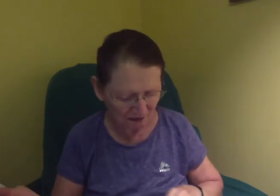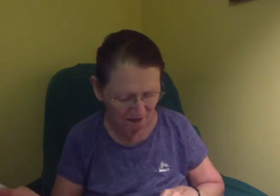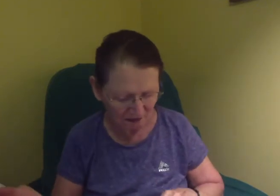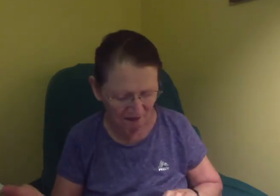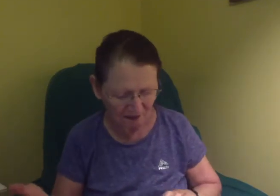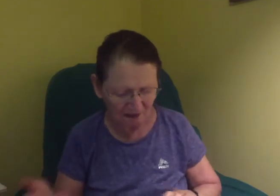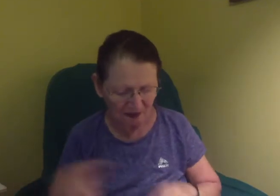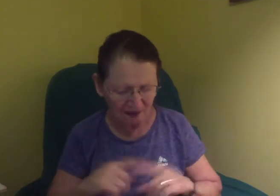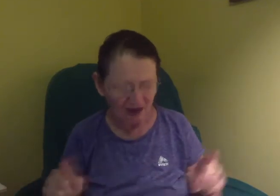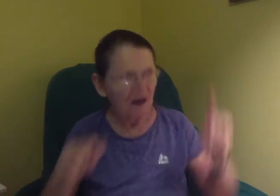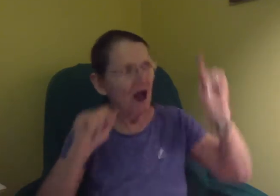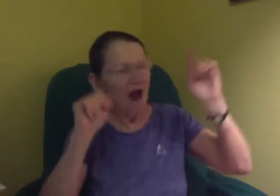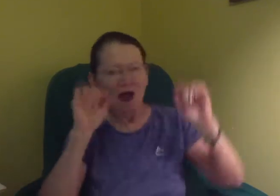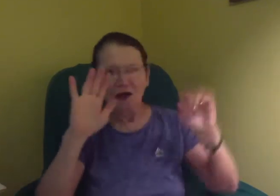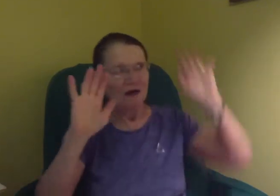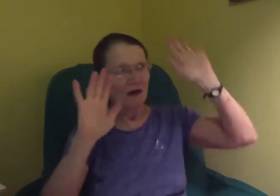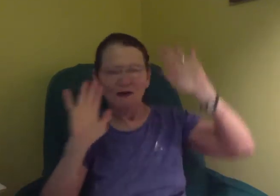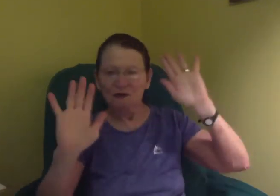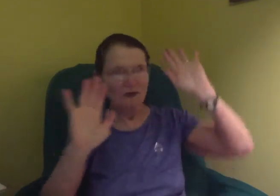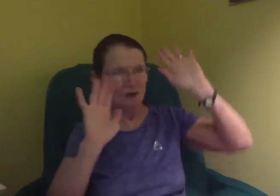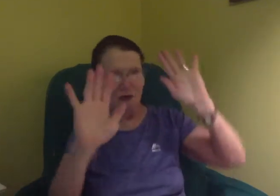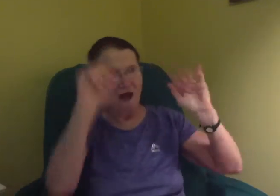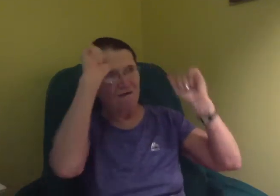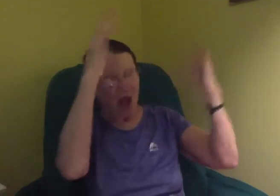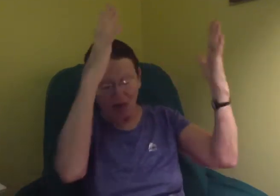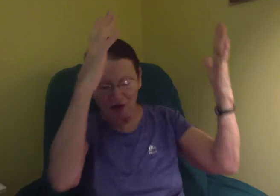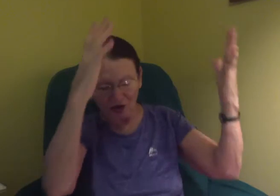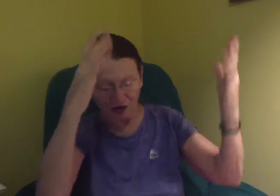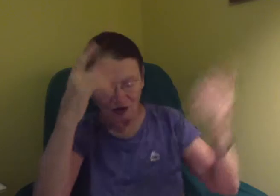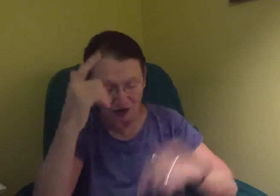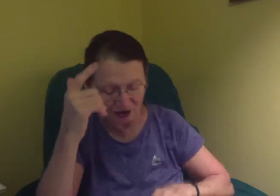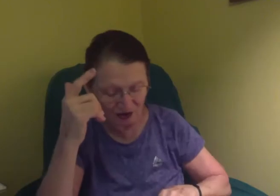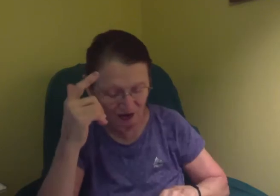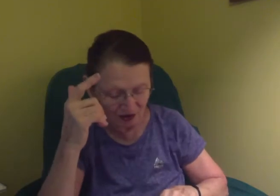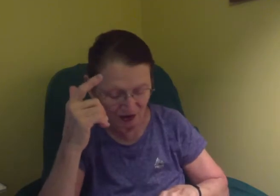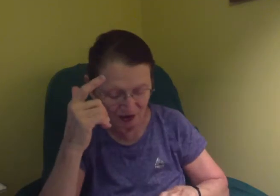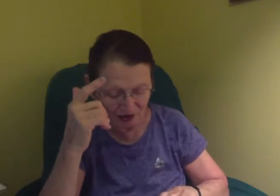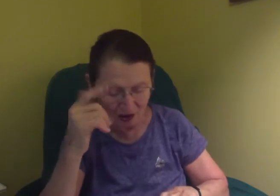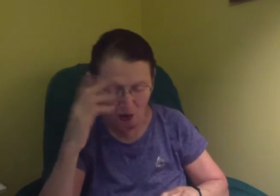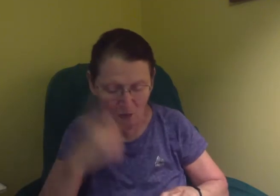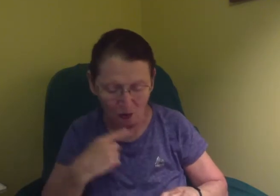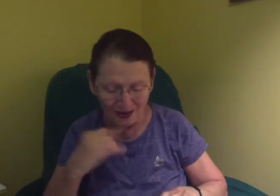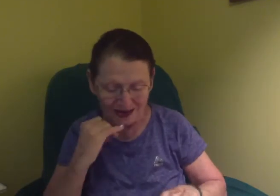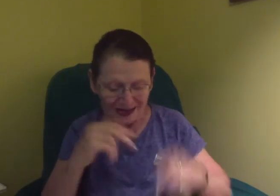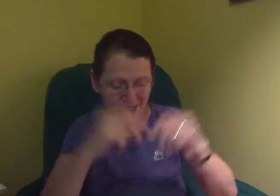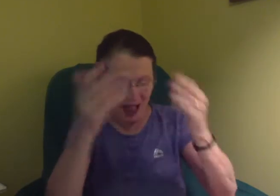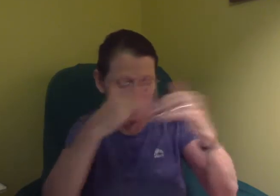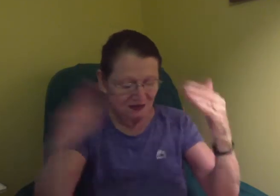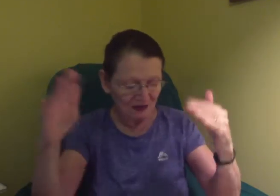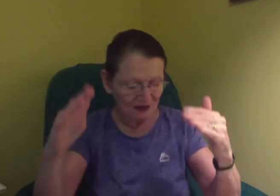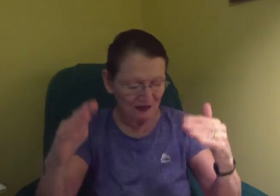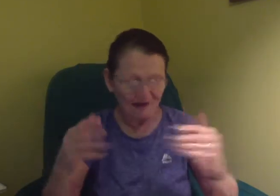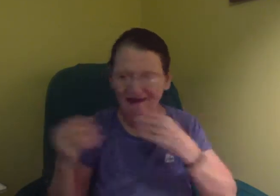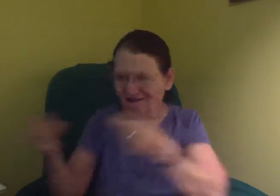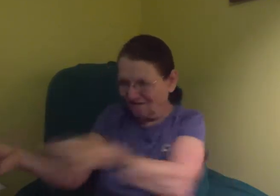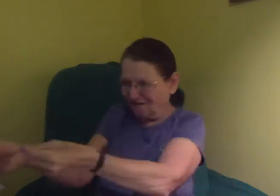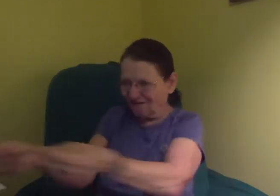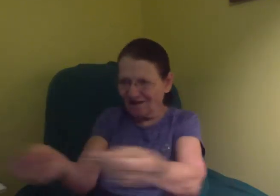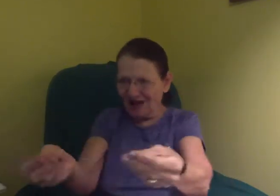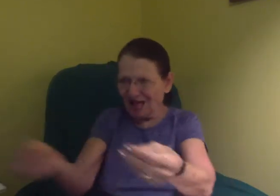...I... I don't... ...it... I am... Back